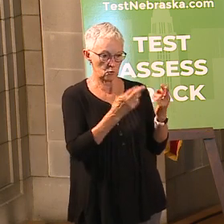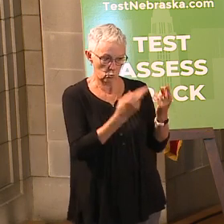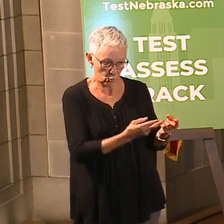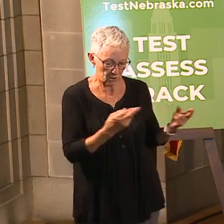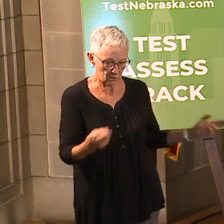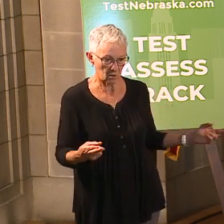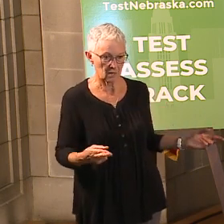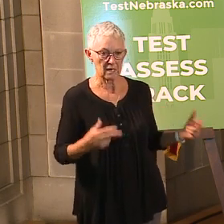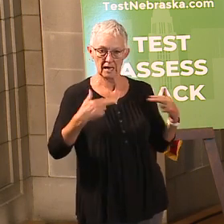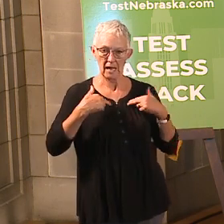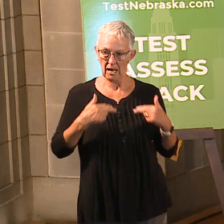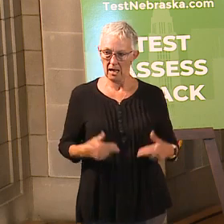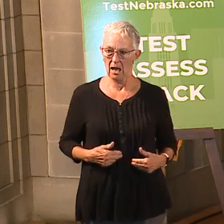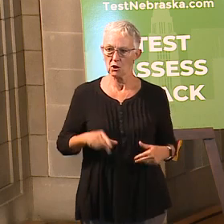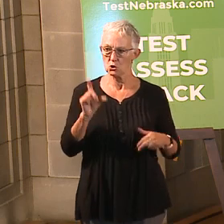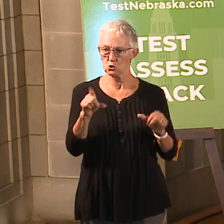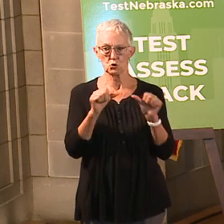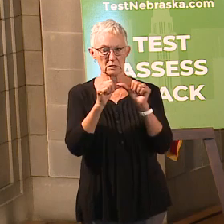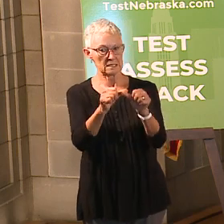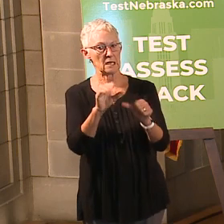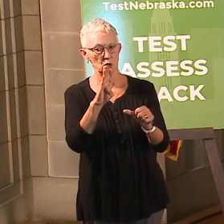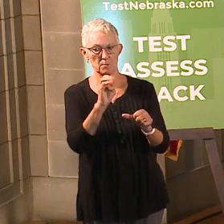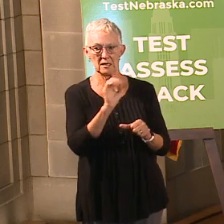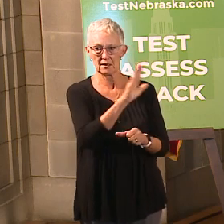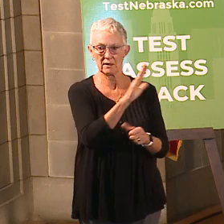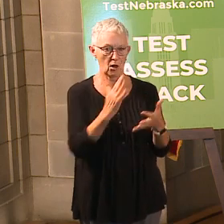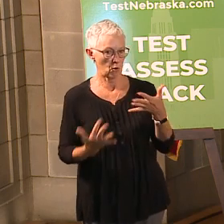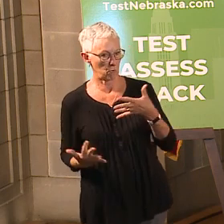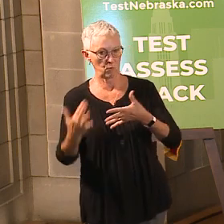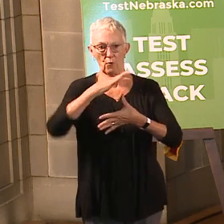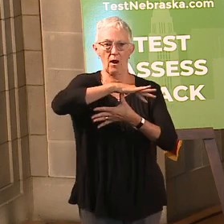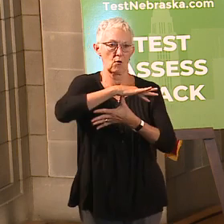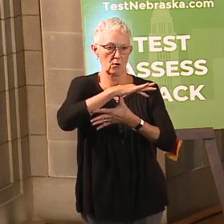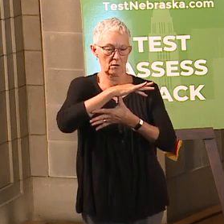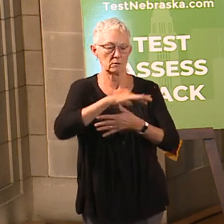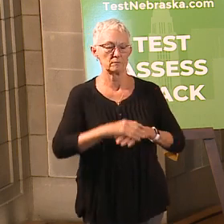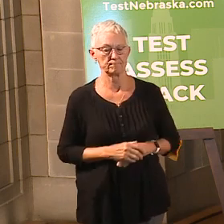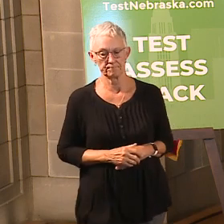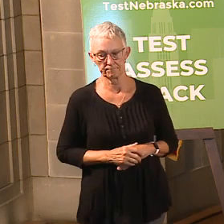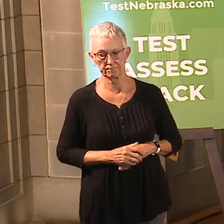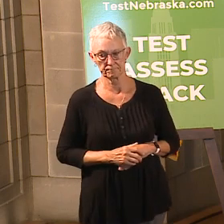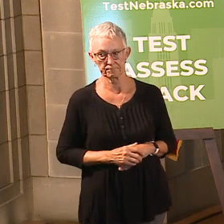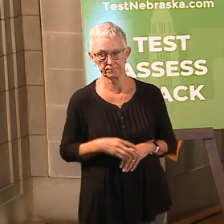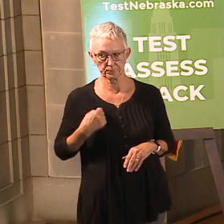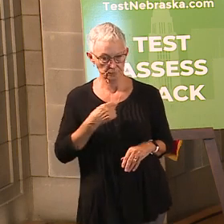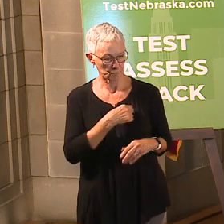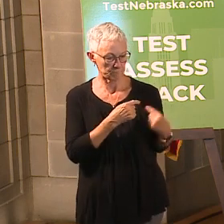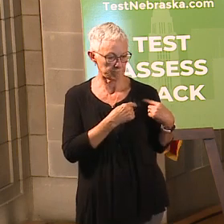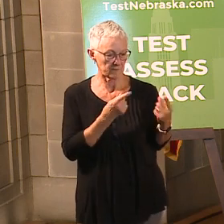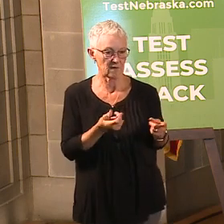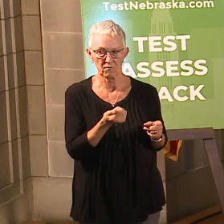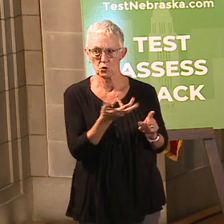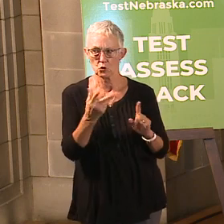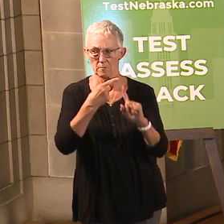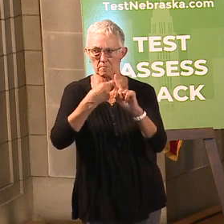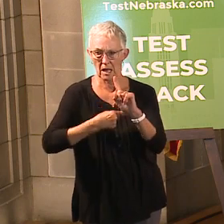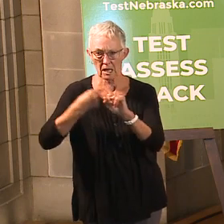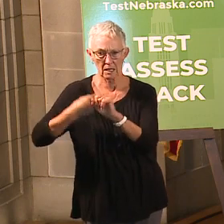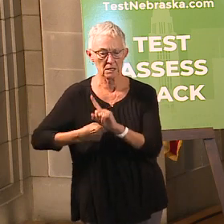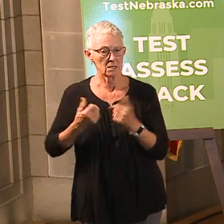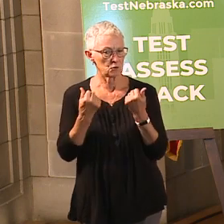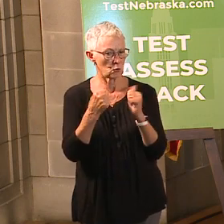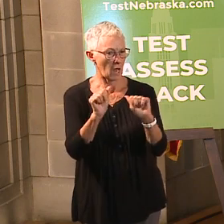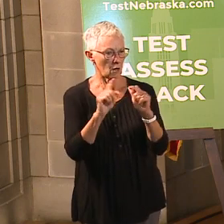It remains a top priority. The Association has also taken extraordinary strides over the past few months to be especially